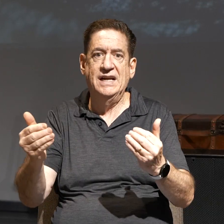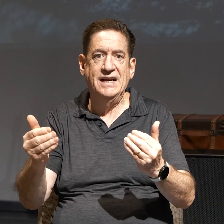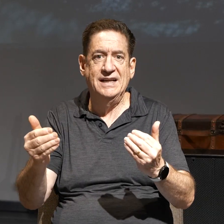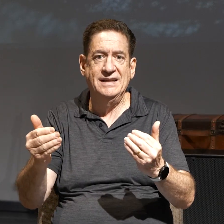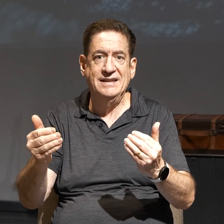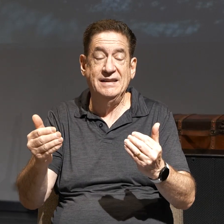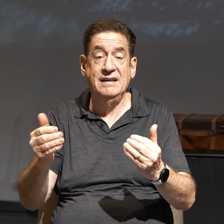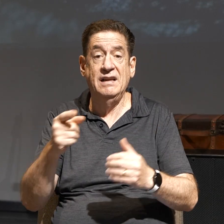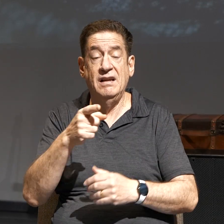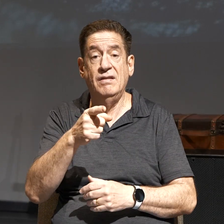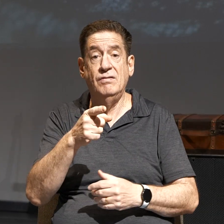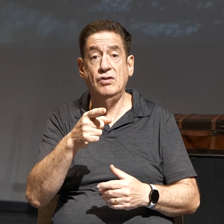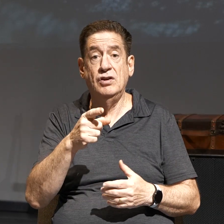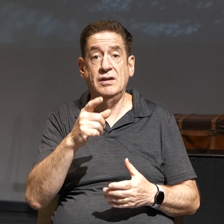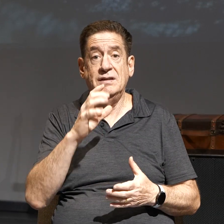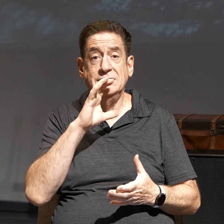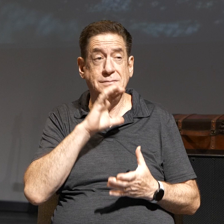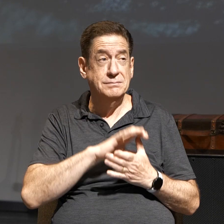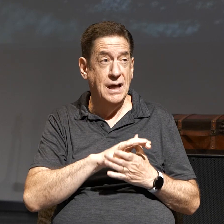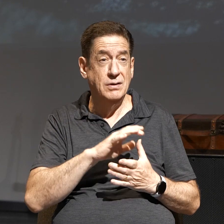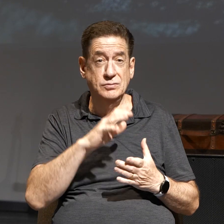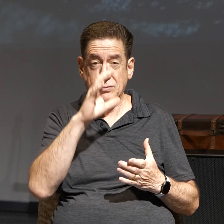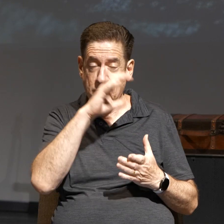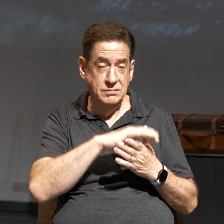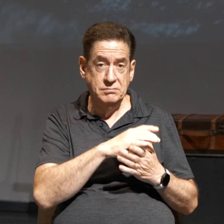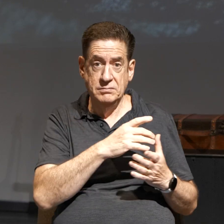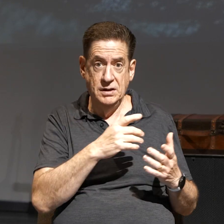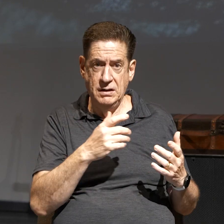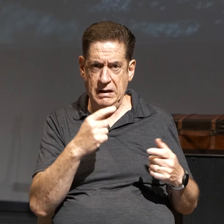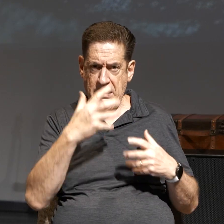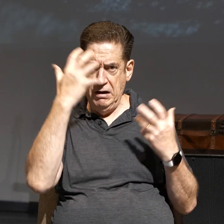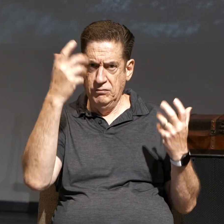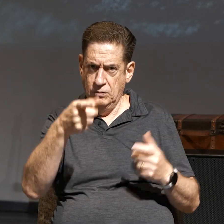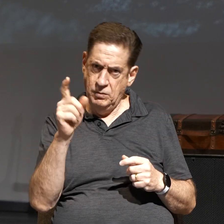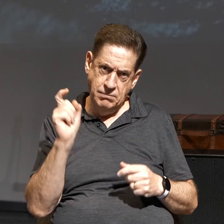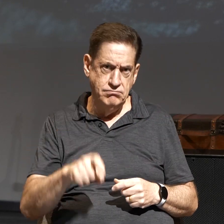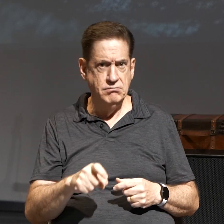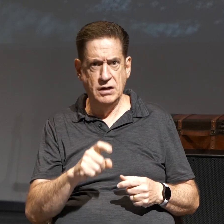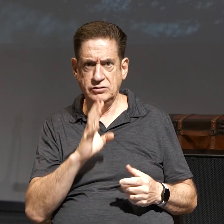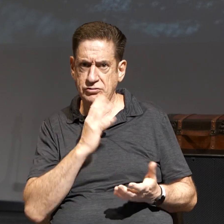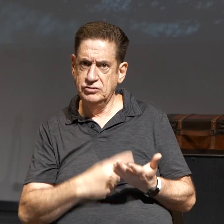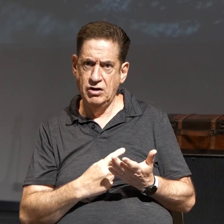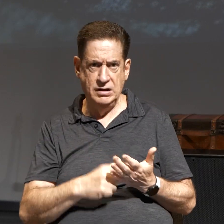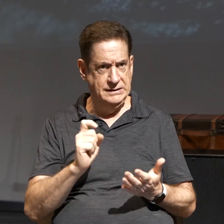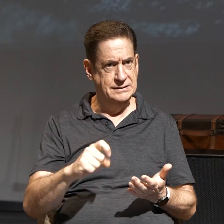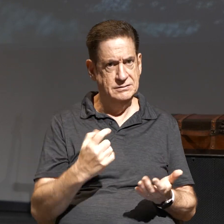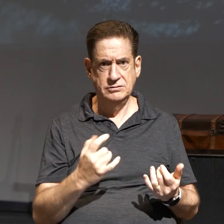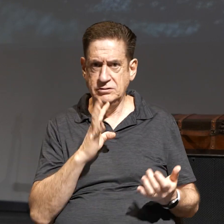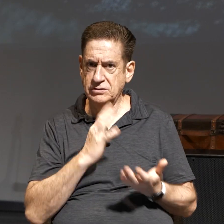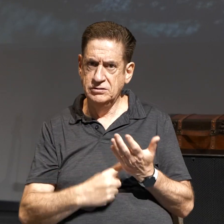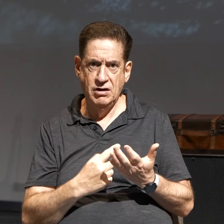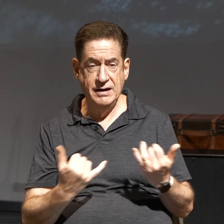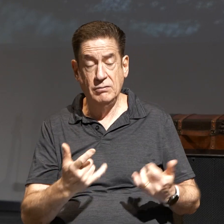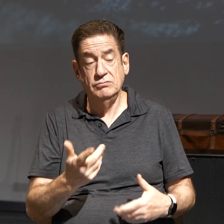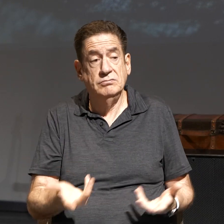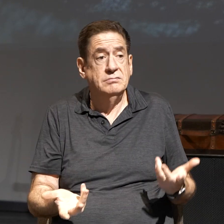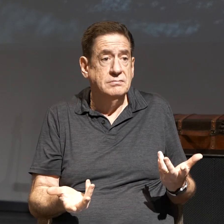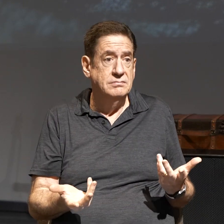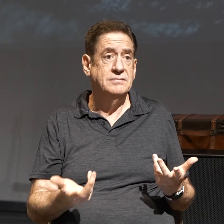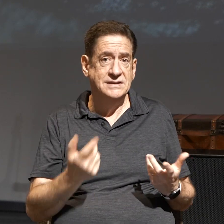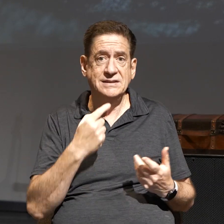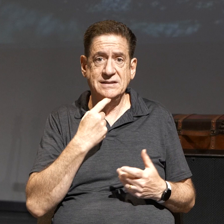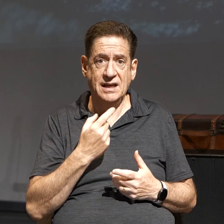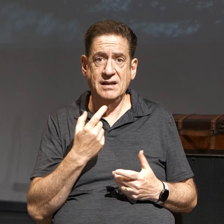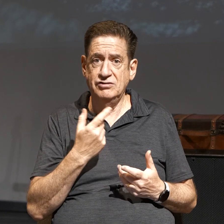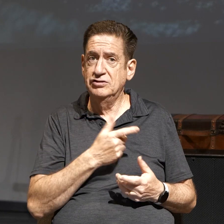If your spouse is extremely angry with you and says to you, we must talk. We need to talk. You can shrug it off and tell your spouse